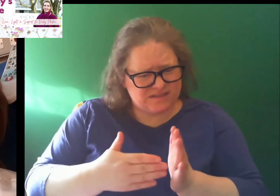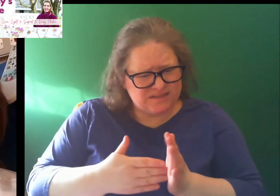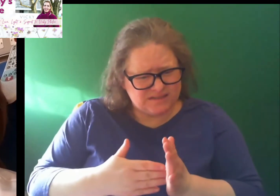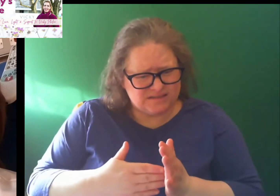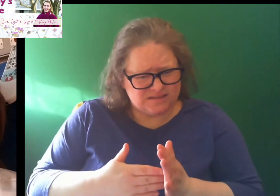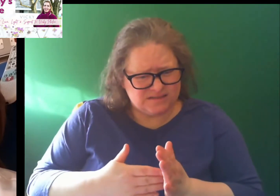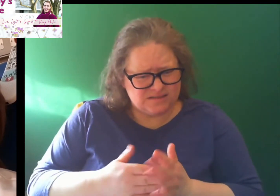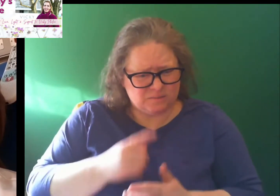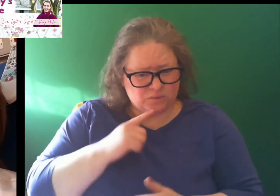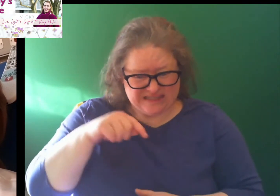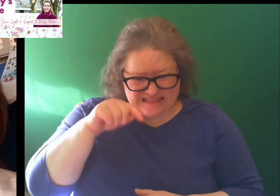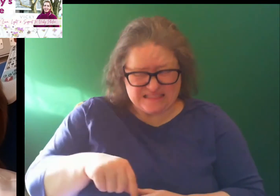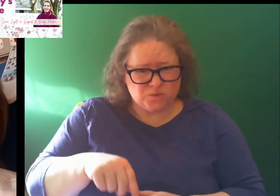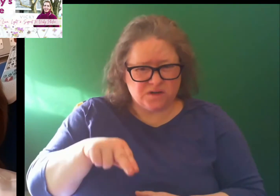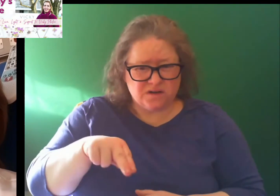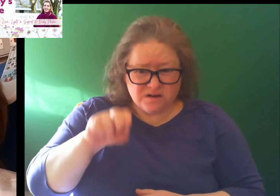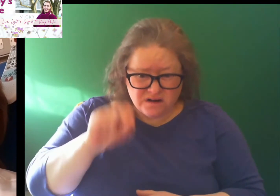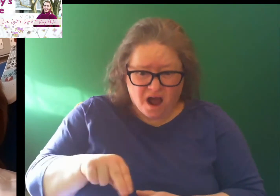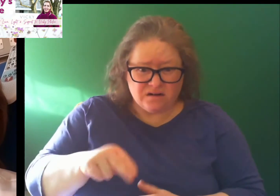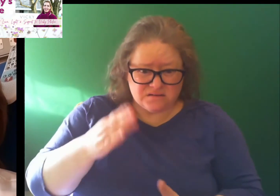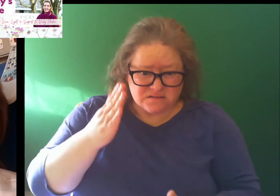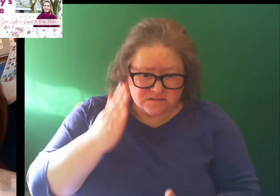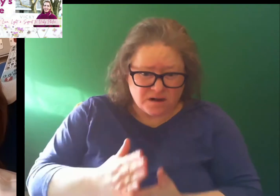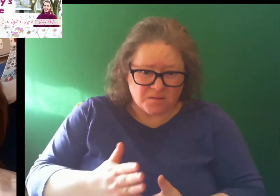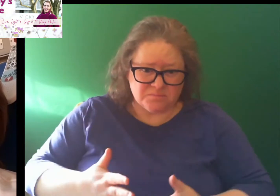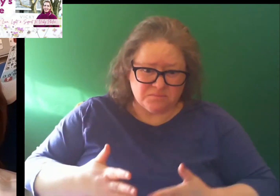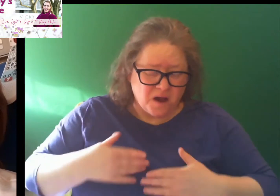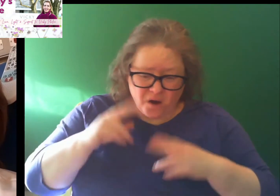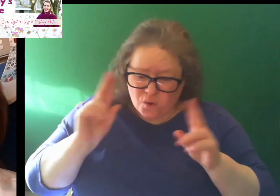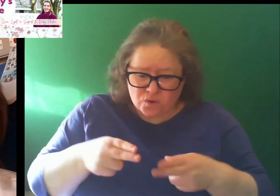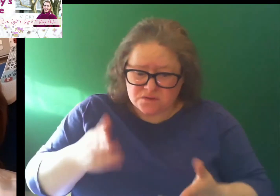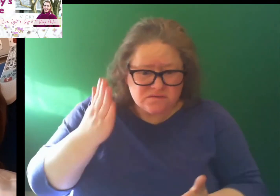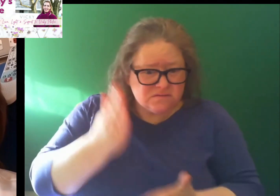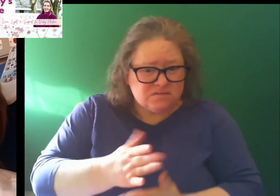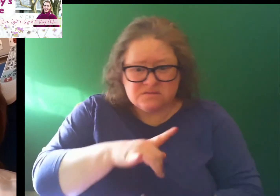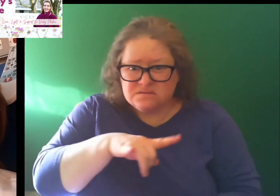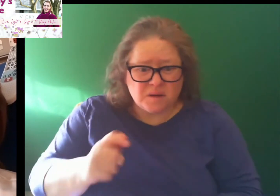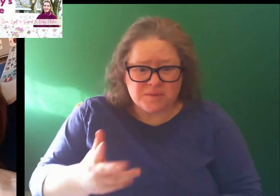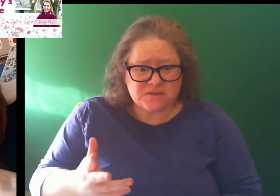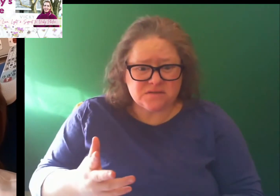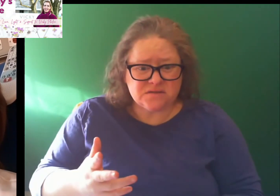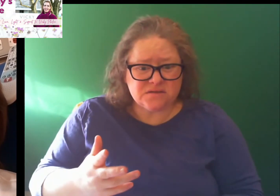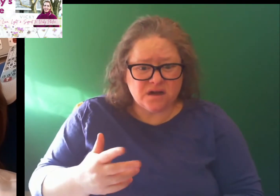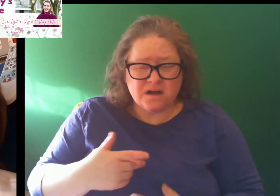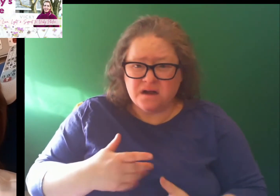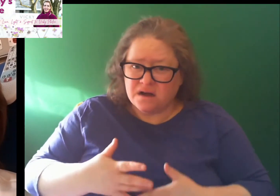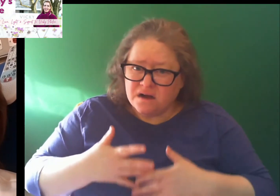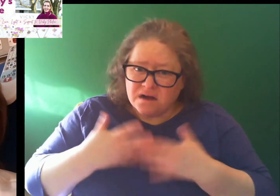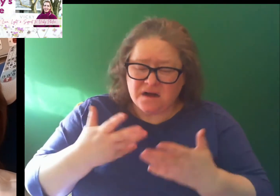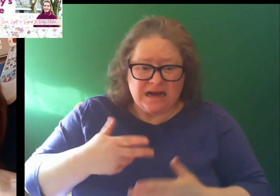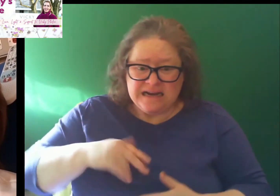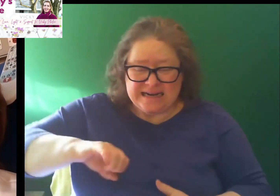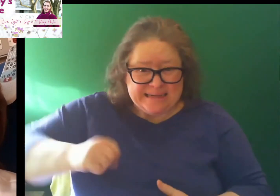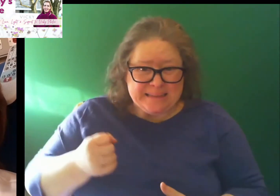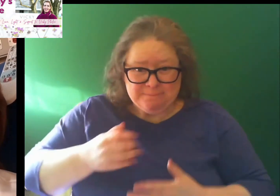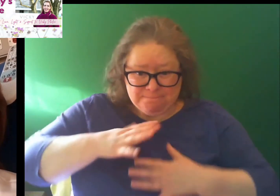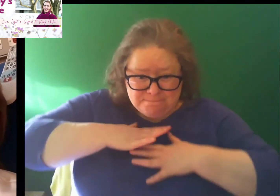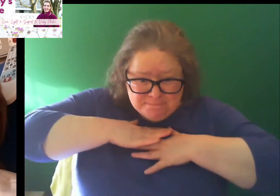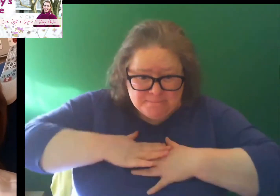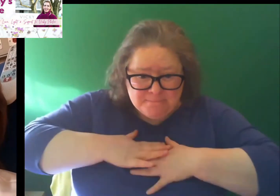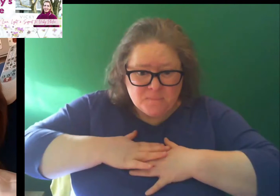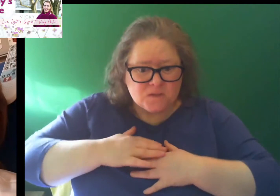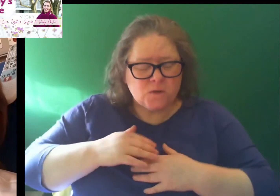but this was kind of non-stop. couldn't stop it. I couldn't keep anything down so